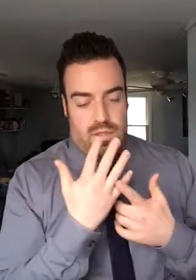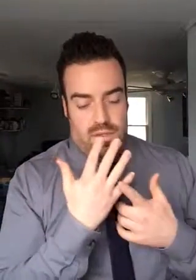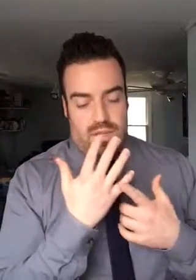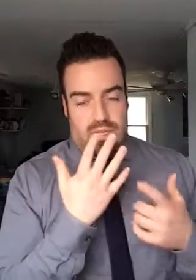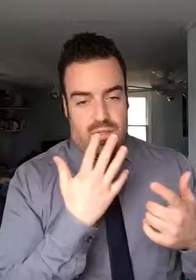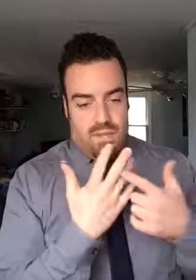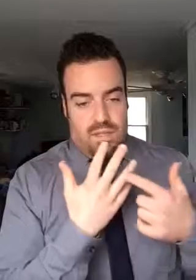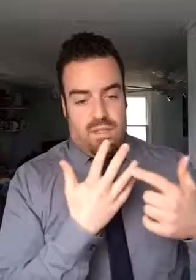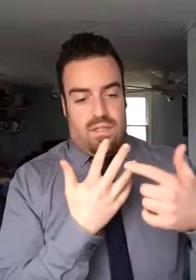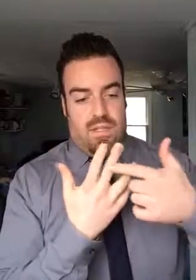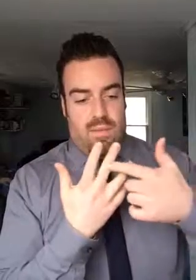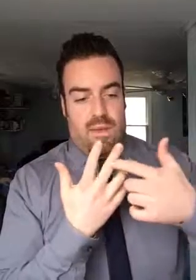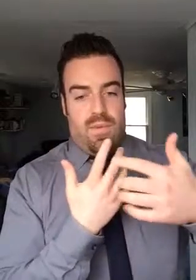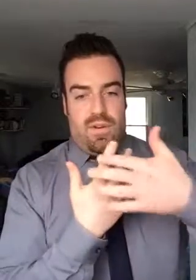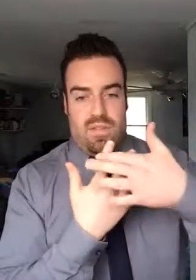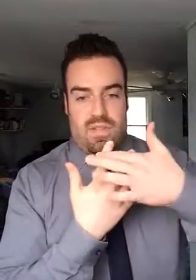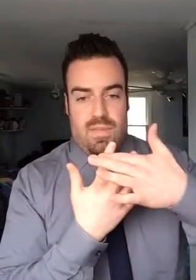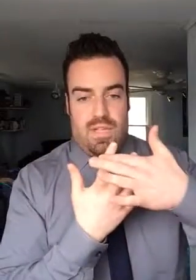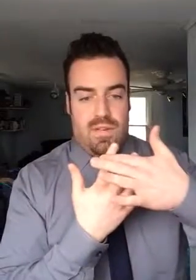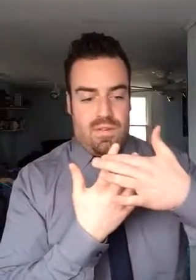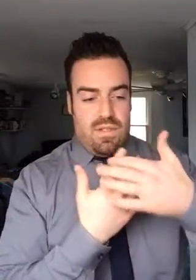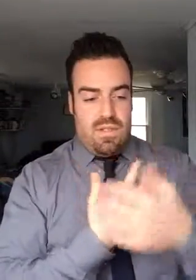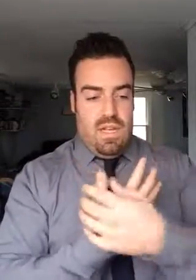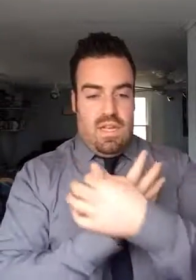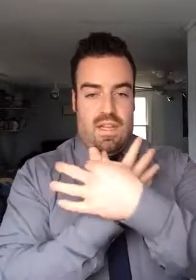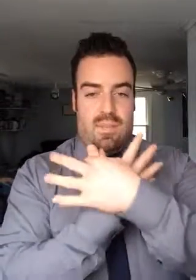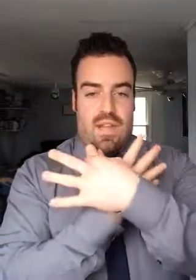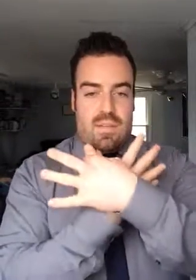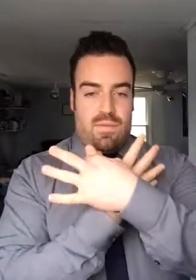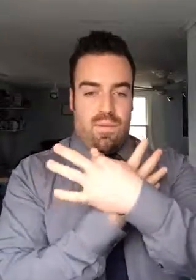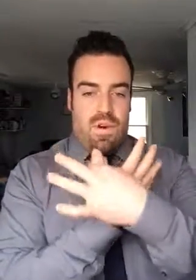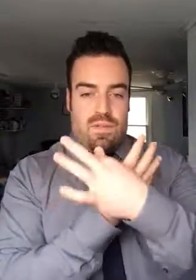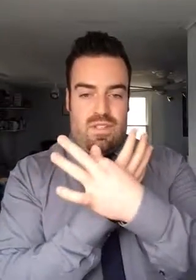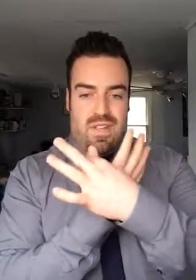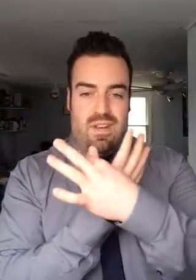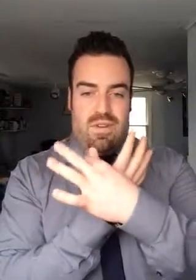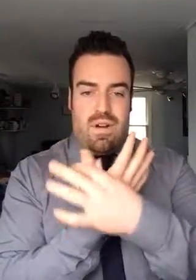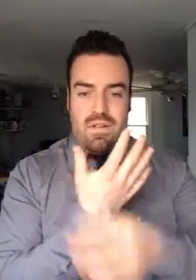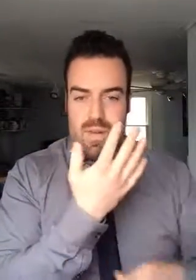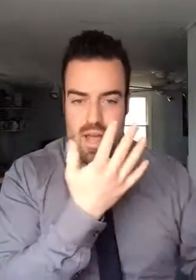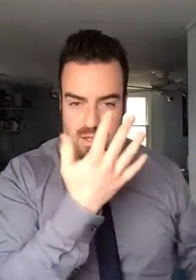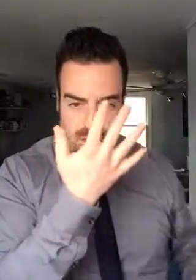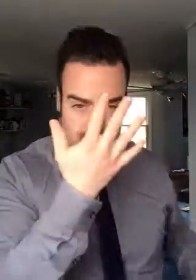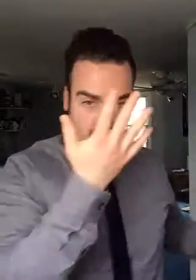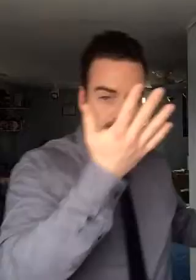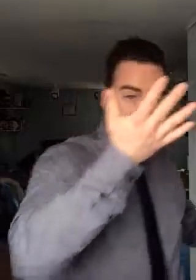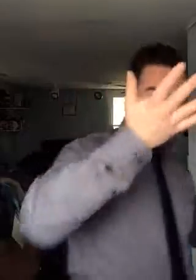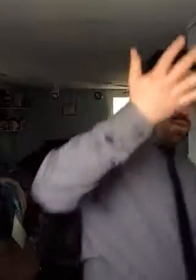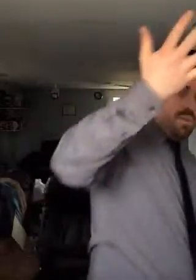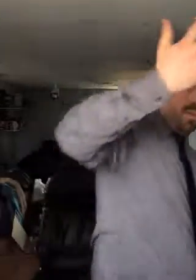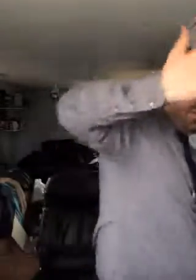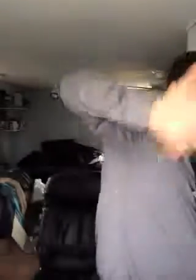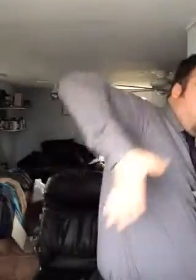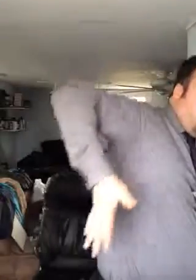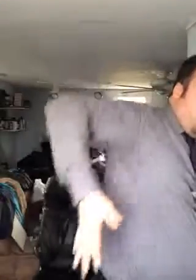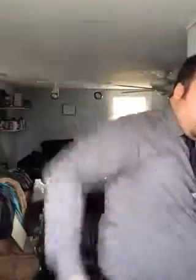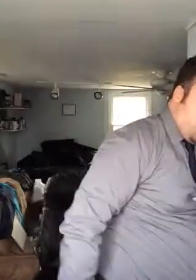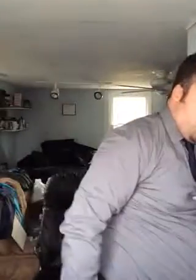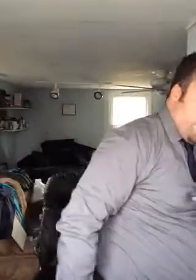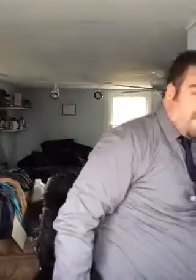Your sartorius, gracilis, semimembranosis, semitendinosis, and the biceps remoris, which is kind of across the way on its own. So if you were to put them on the back